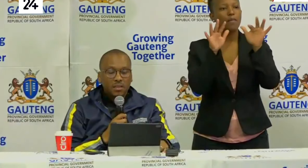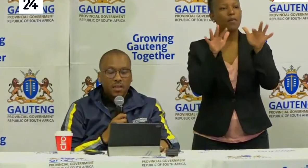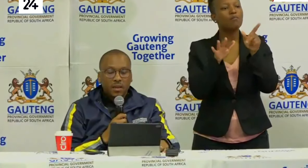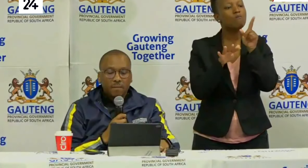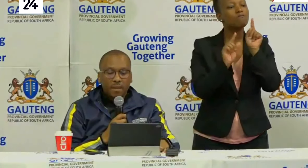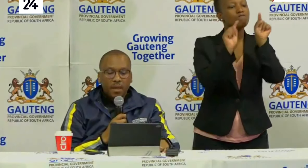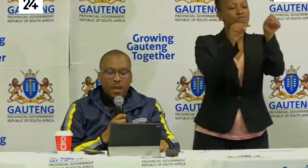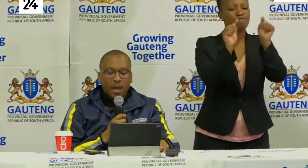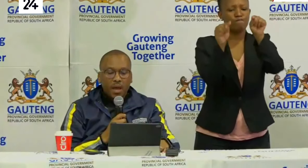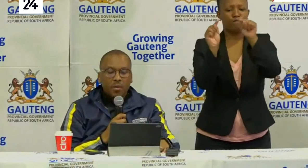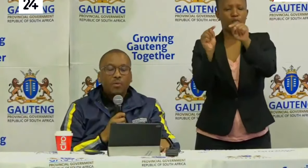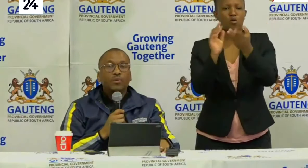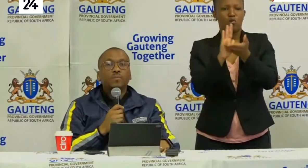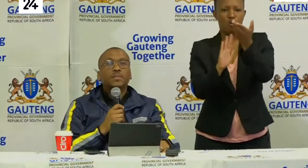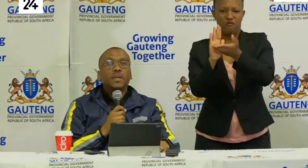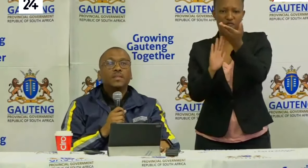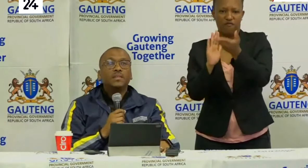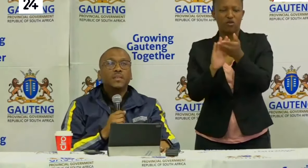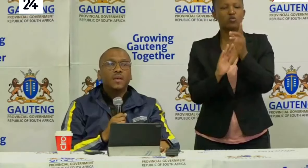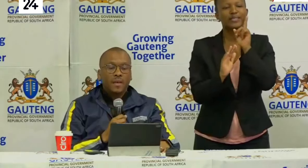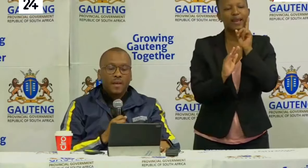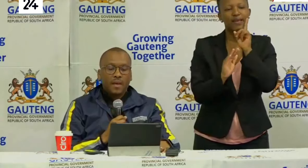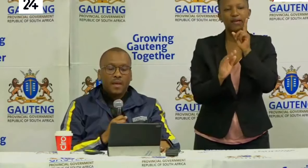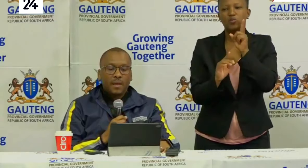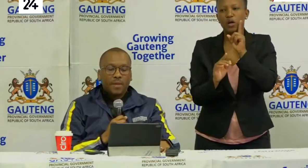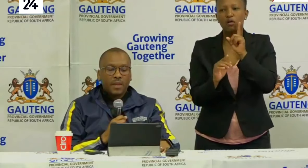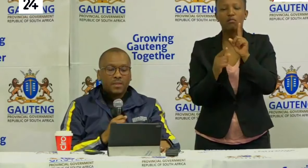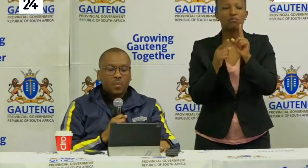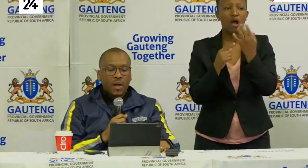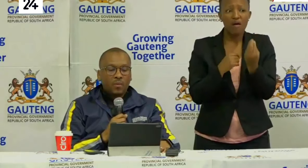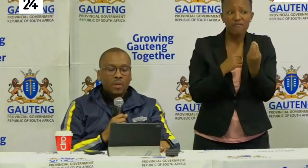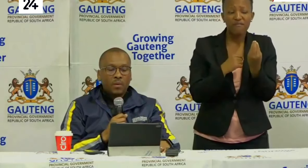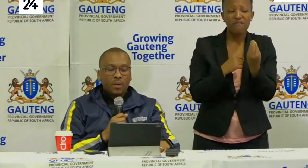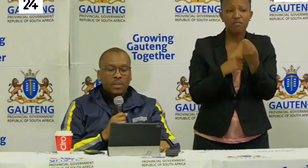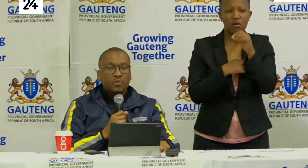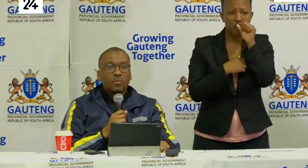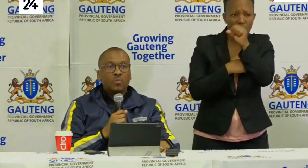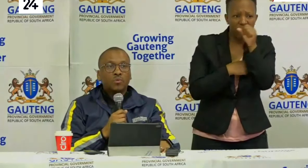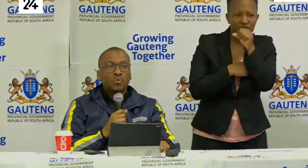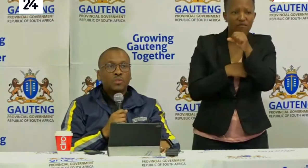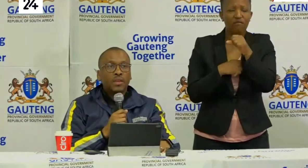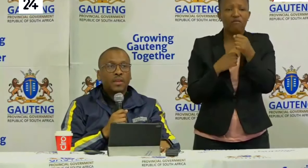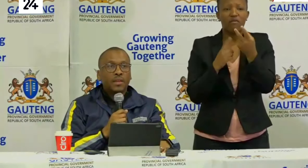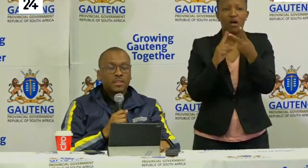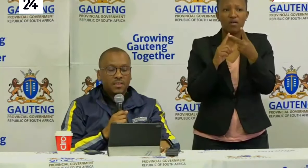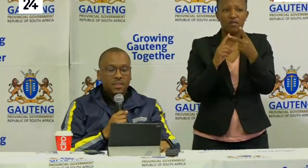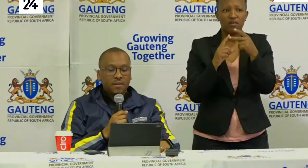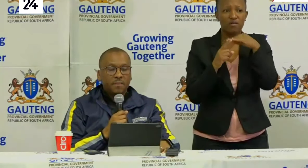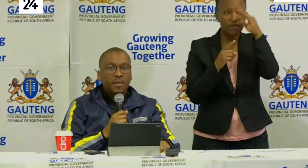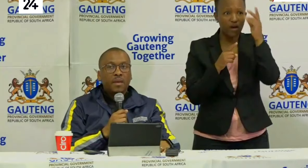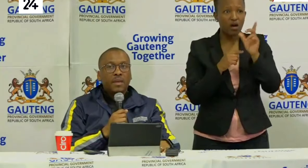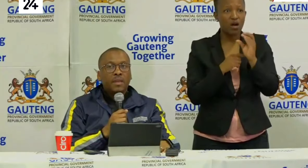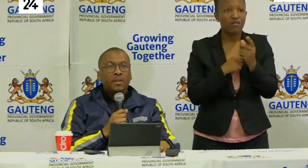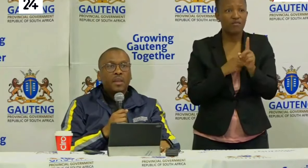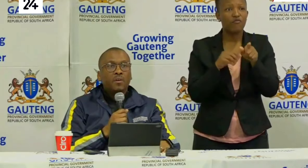that are going to be screened and why we need to do screening and testing.